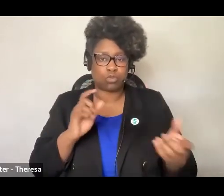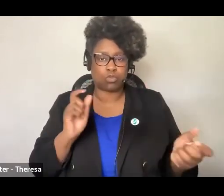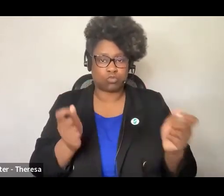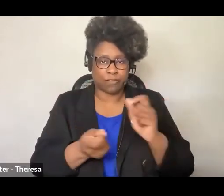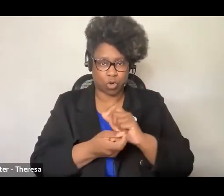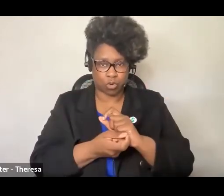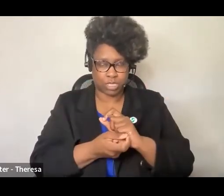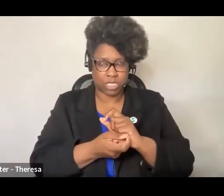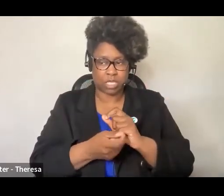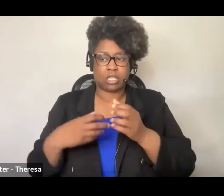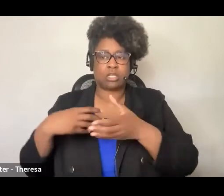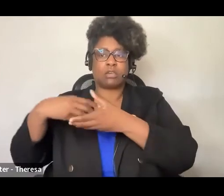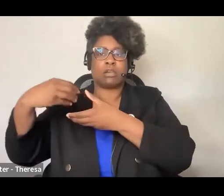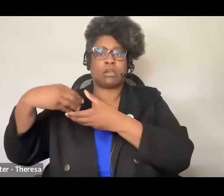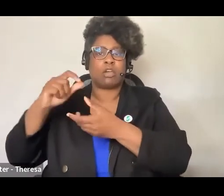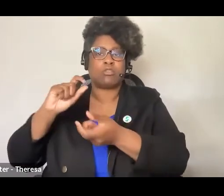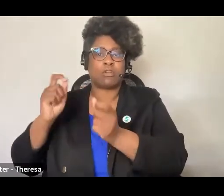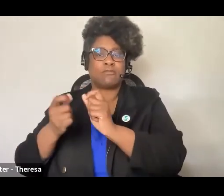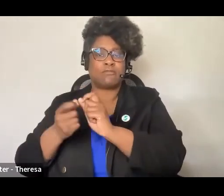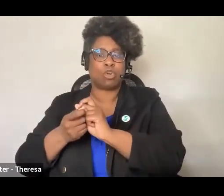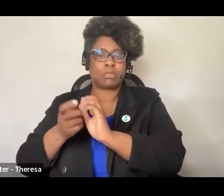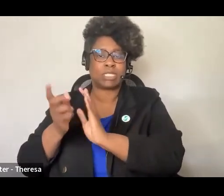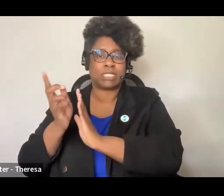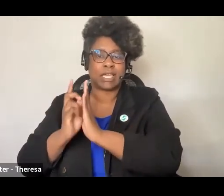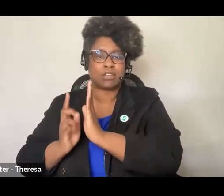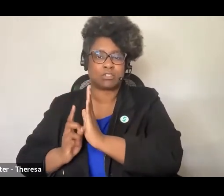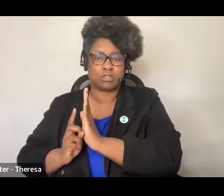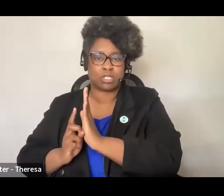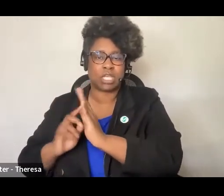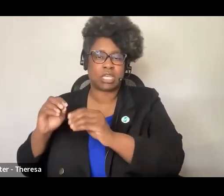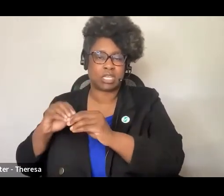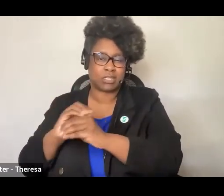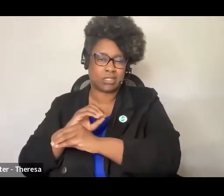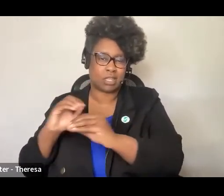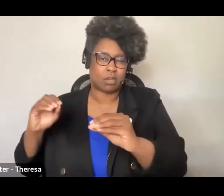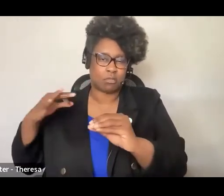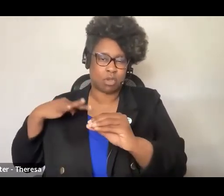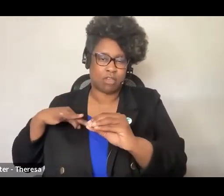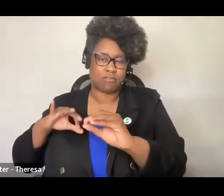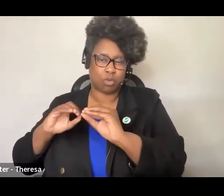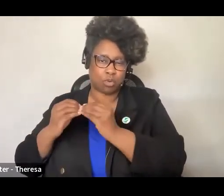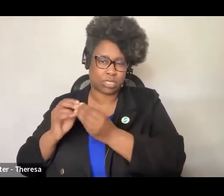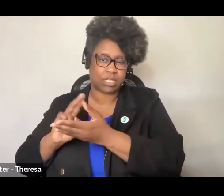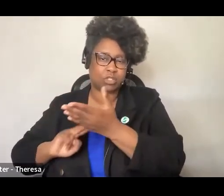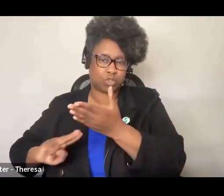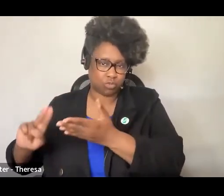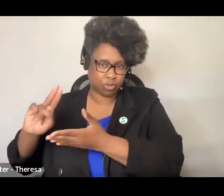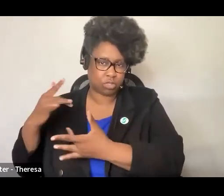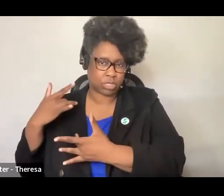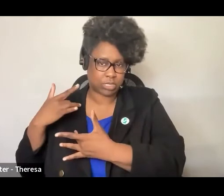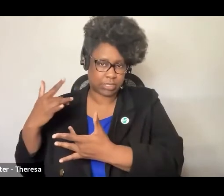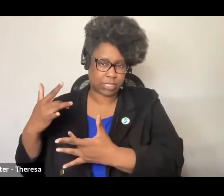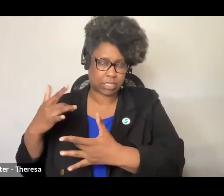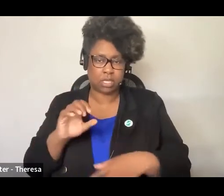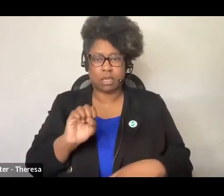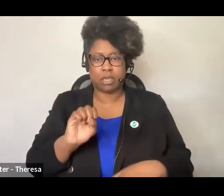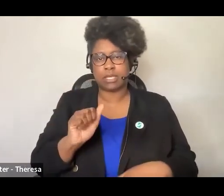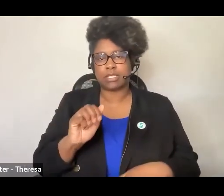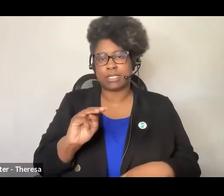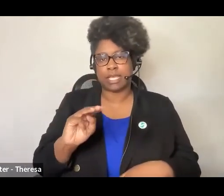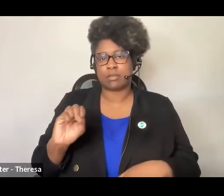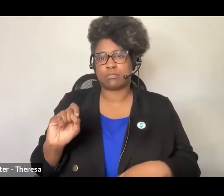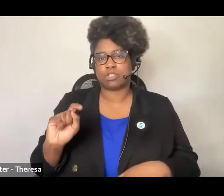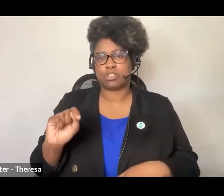external reform designers based primarily in nonprofit organizations and universities. Along with Sam Stringfield and a host of